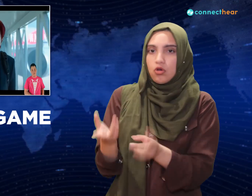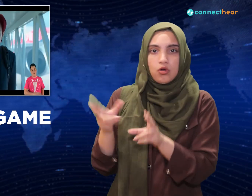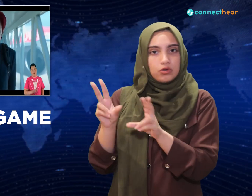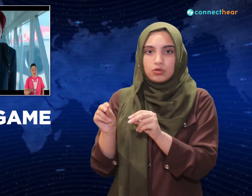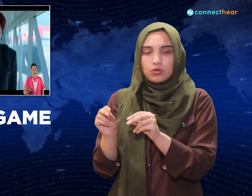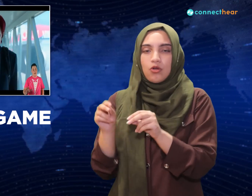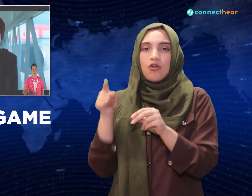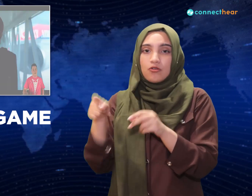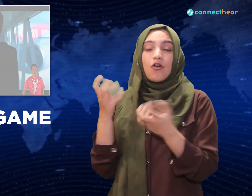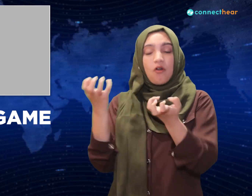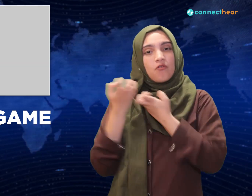to an end.